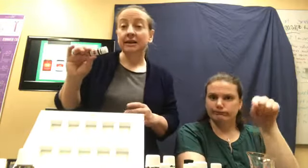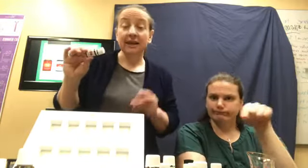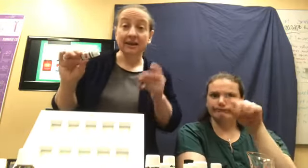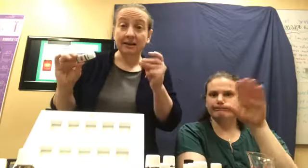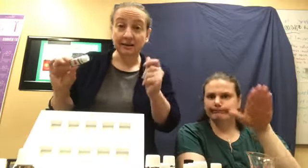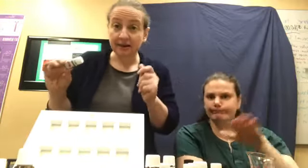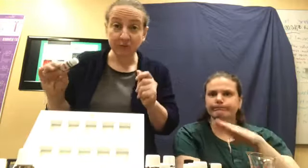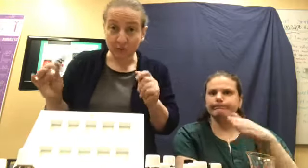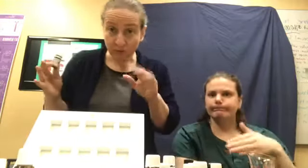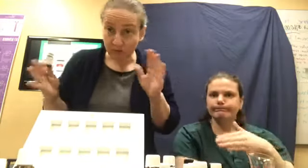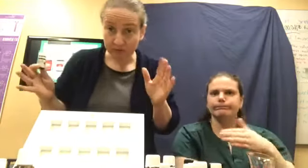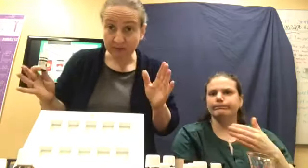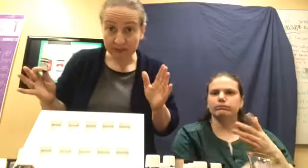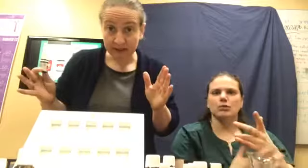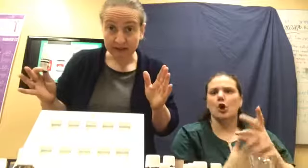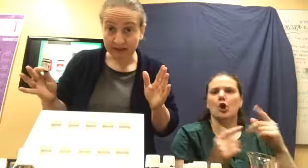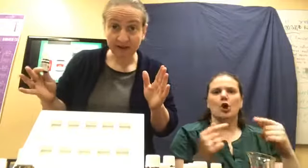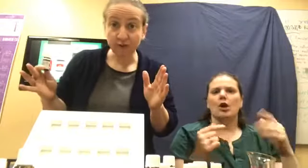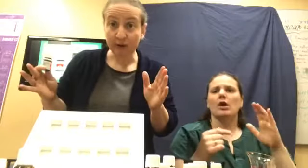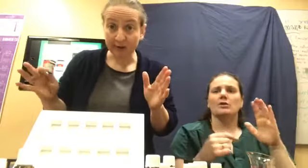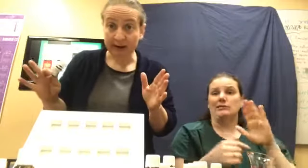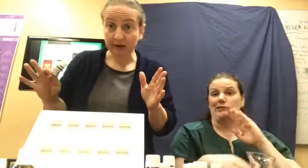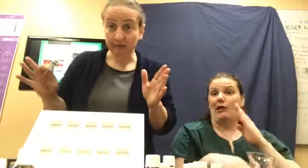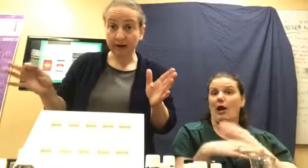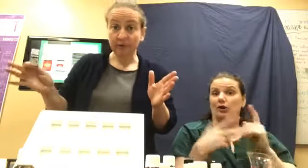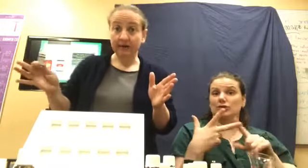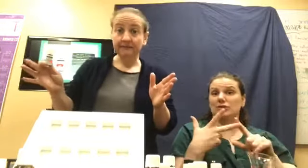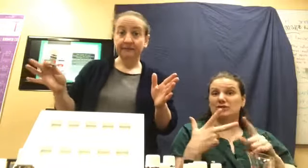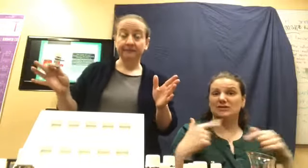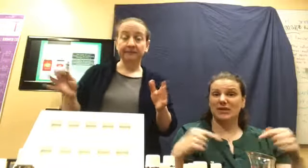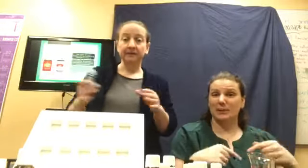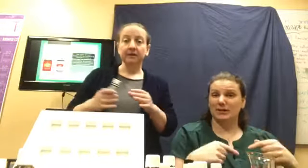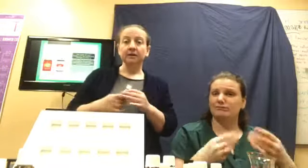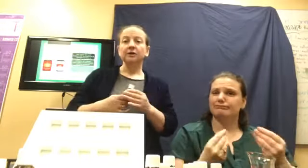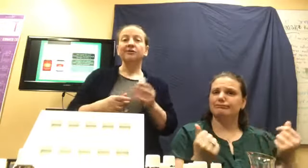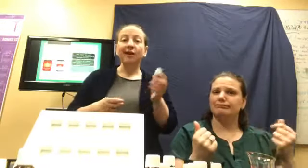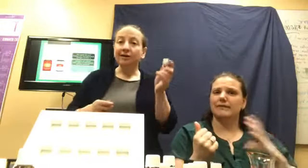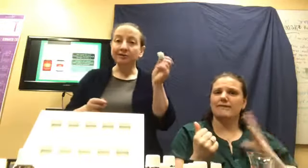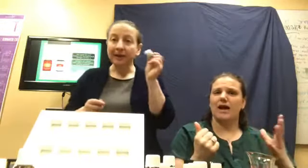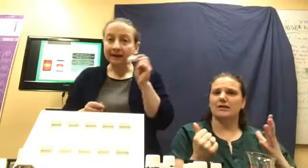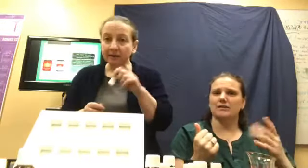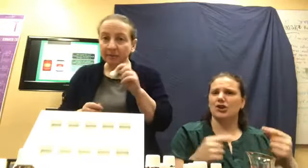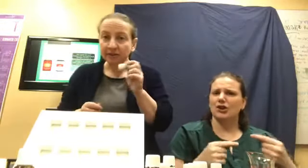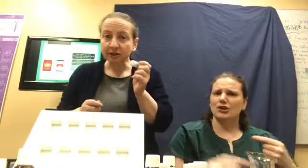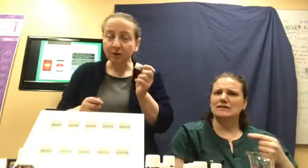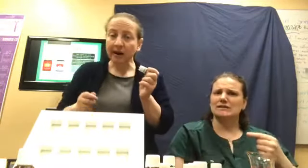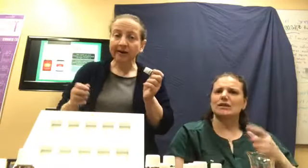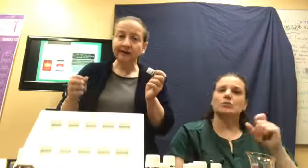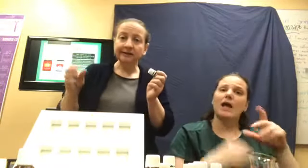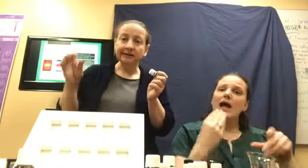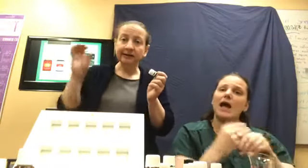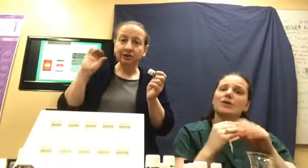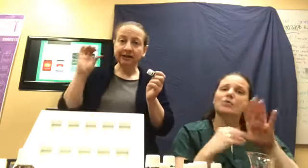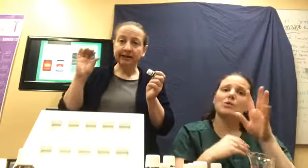like it, her stomach stuff went away right away. You can also add a little bit to your water and drink it.